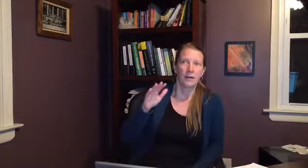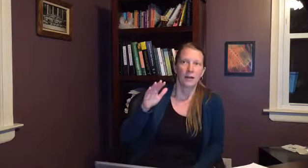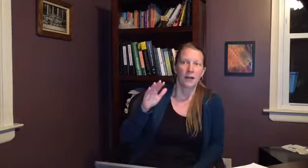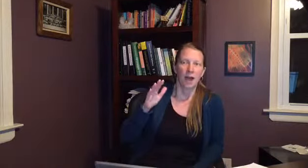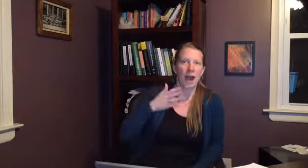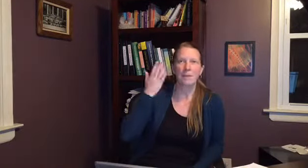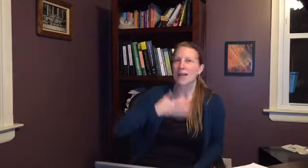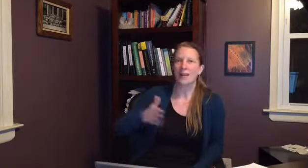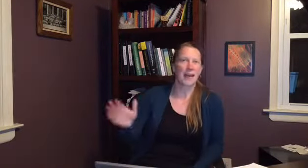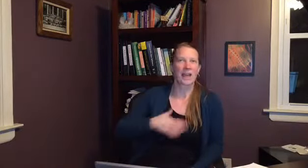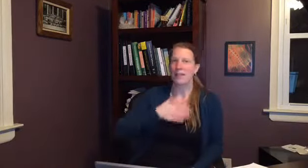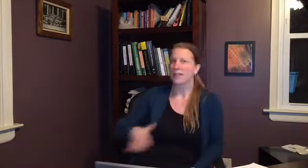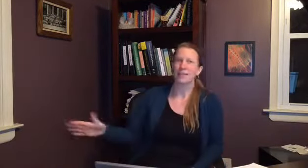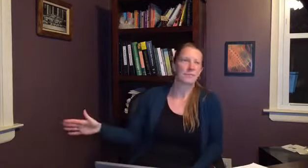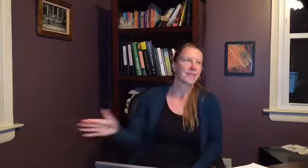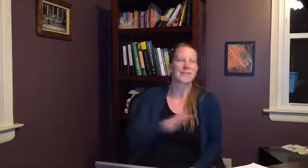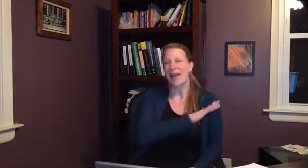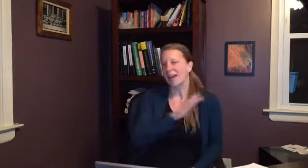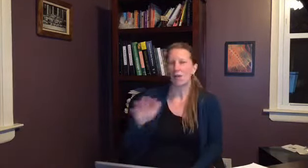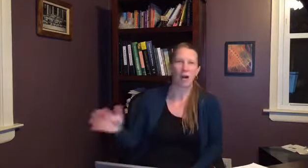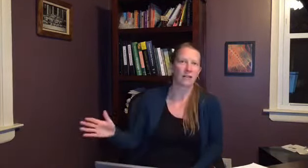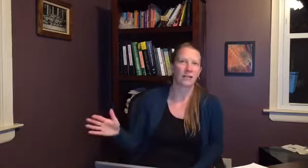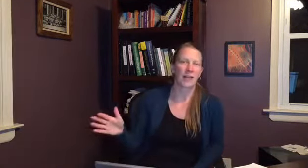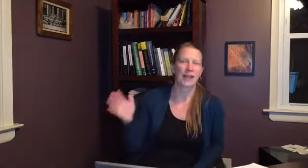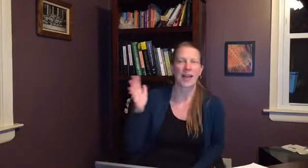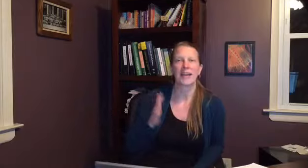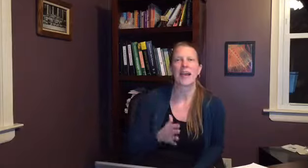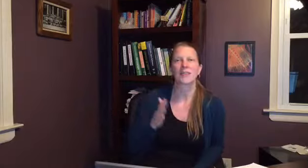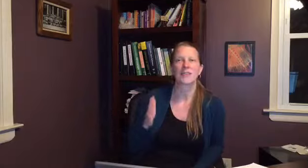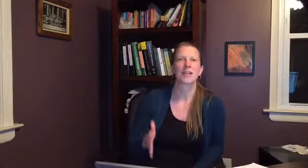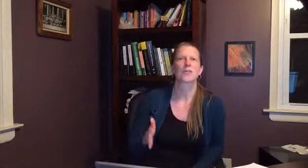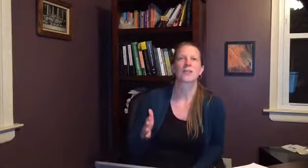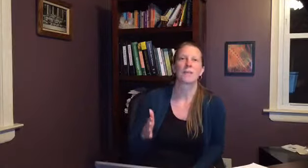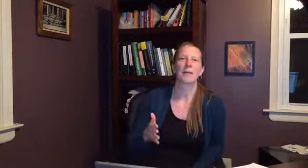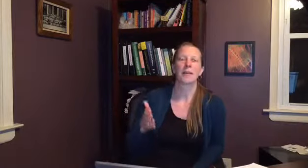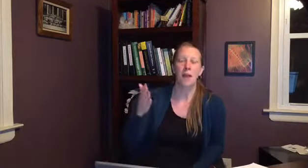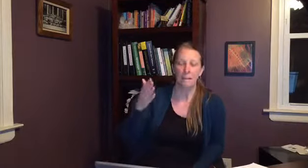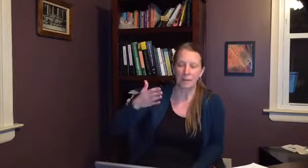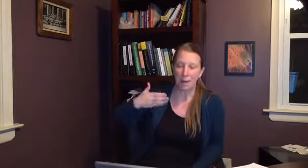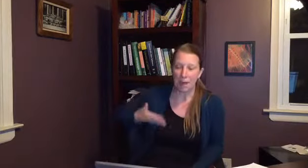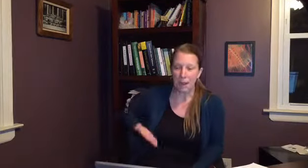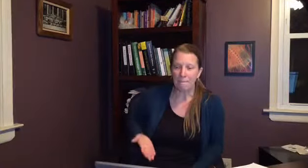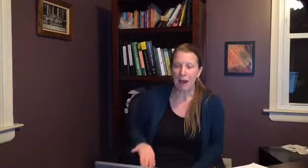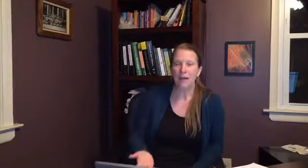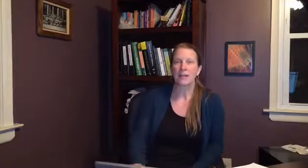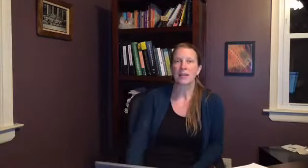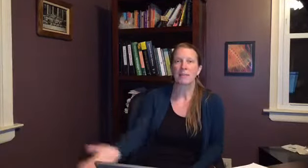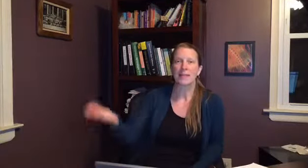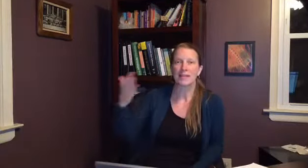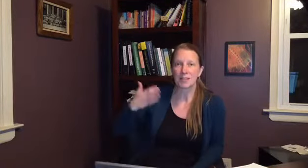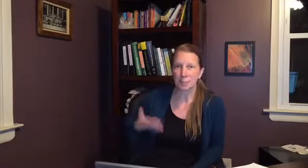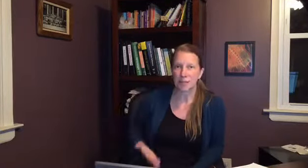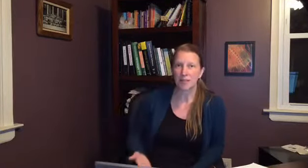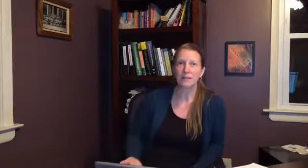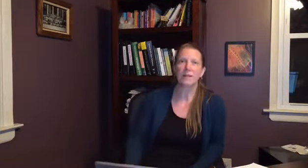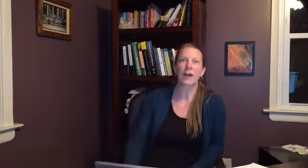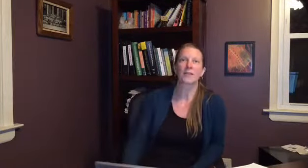i might not have any symptoms at all and i have sex with somebody but i my body can be expressing the virus